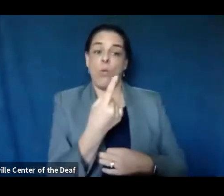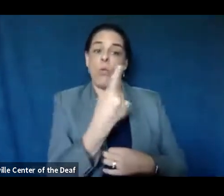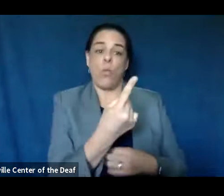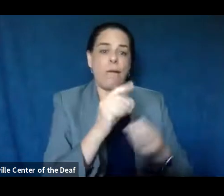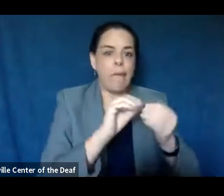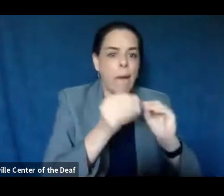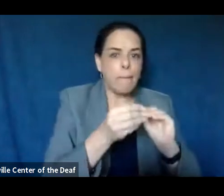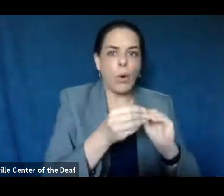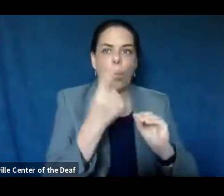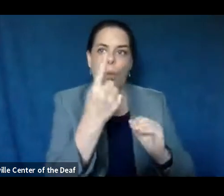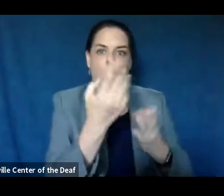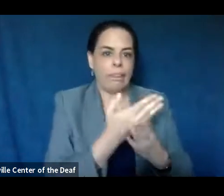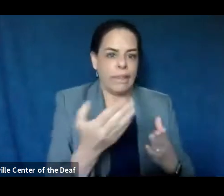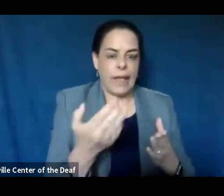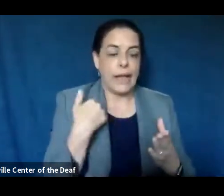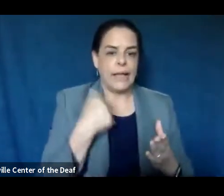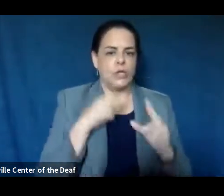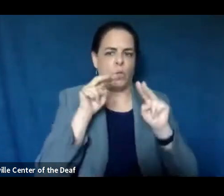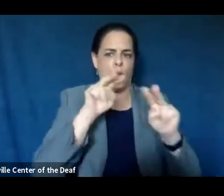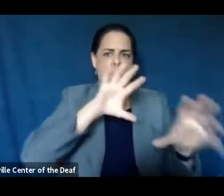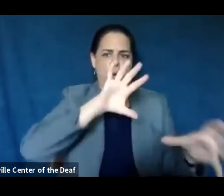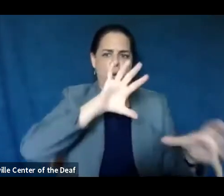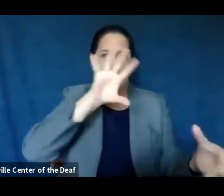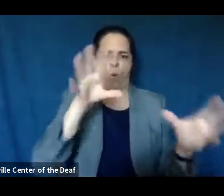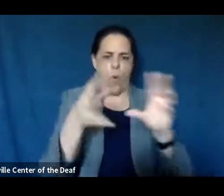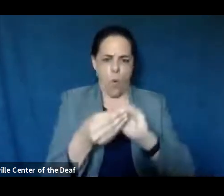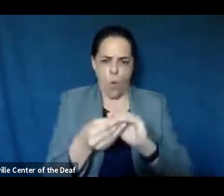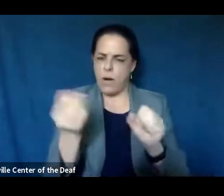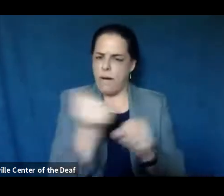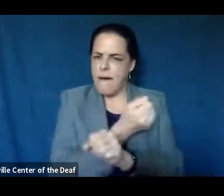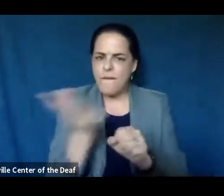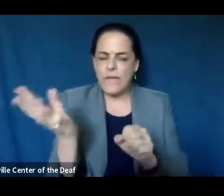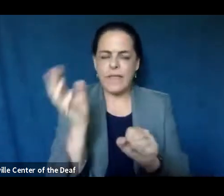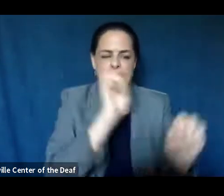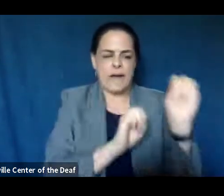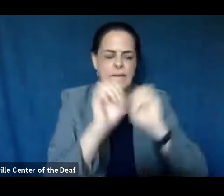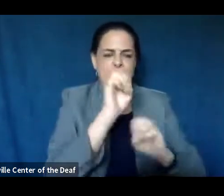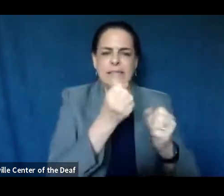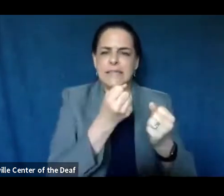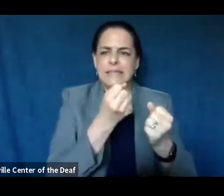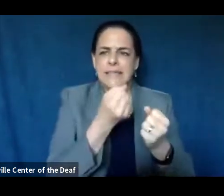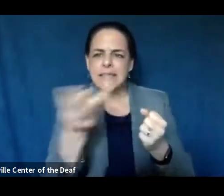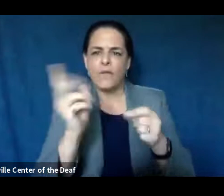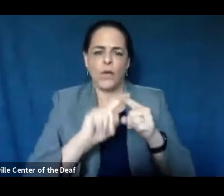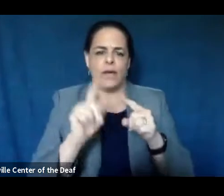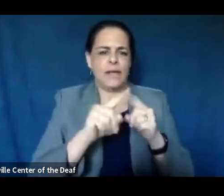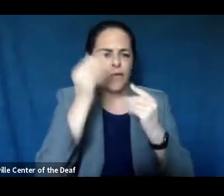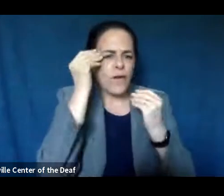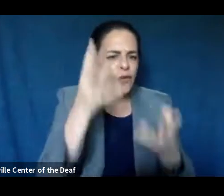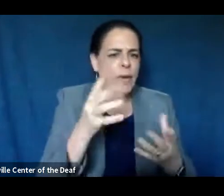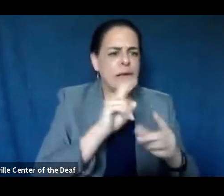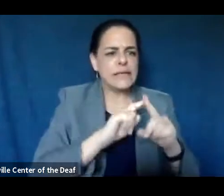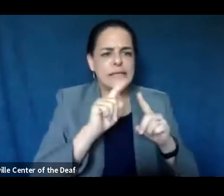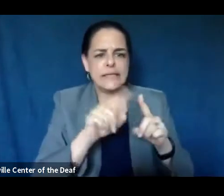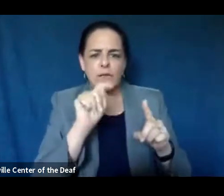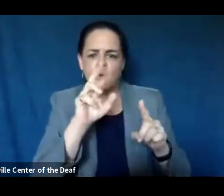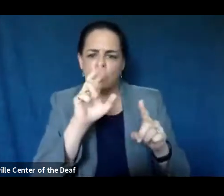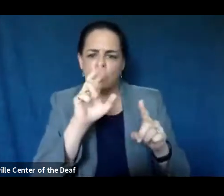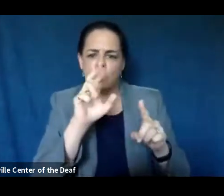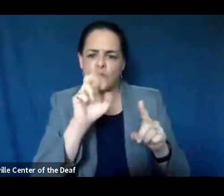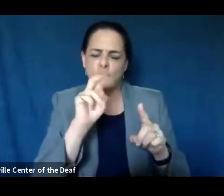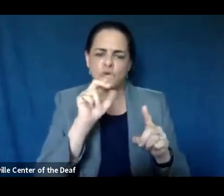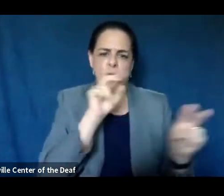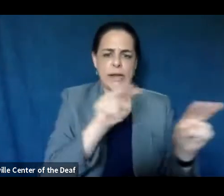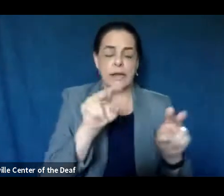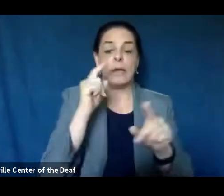We look at the whole situation, the entire picture, evaluating multiple data points and trends while utilizing our